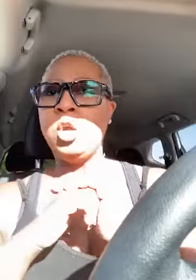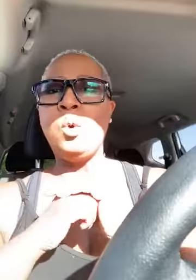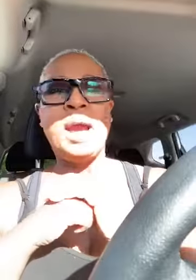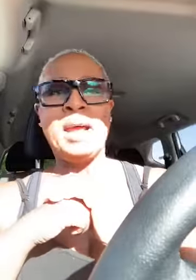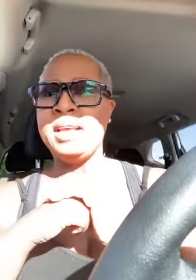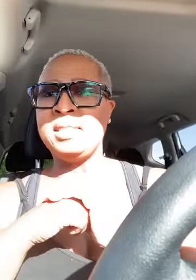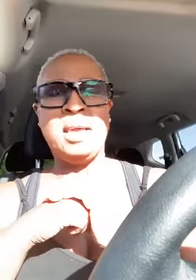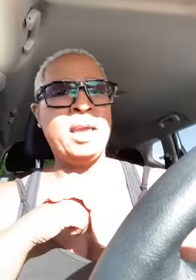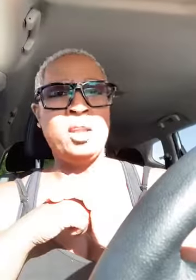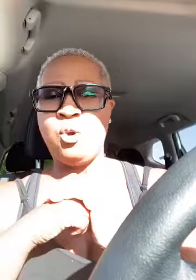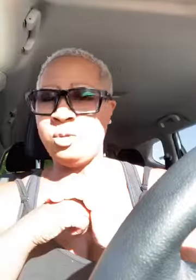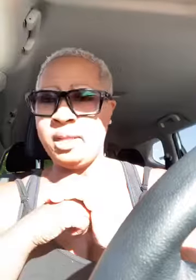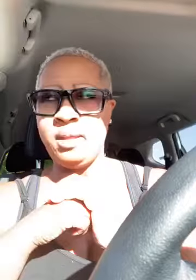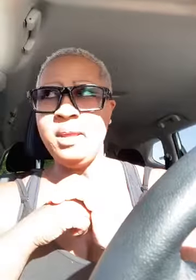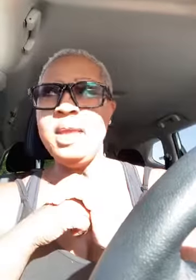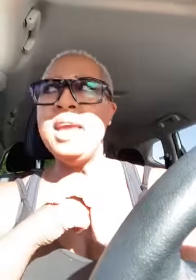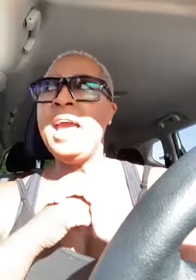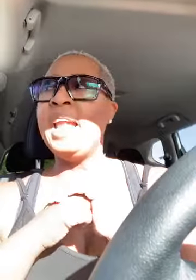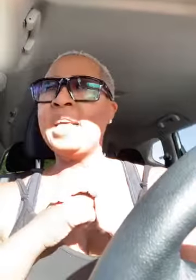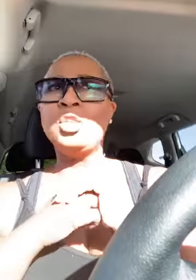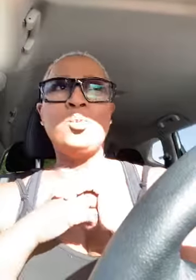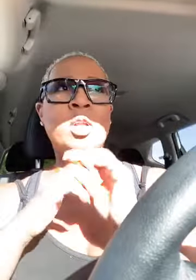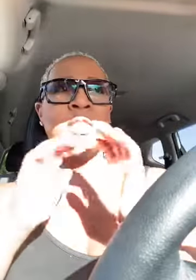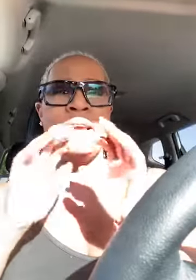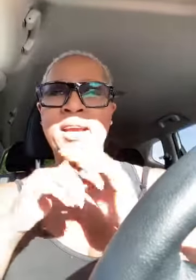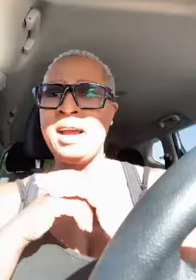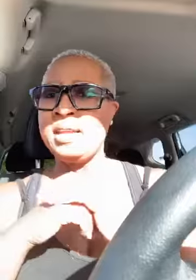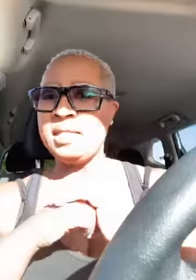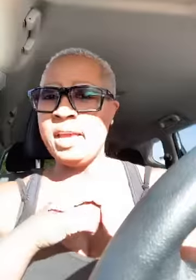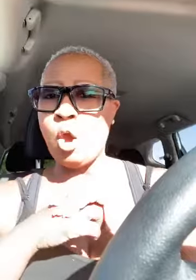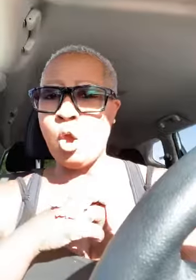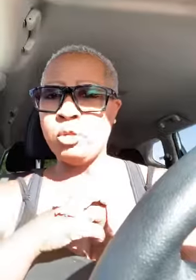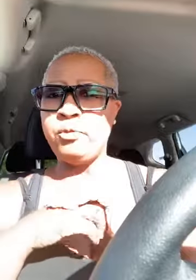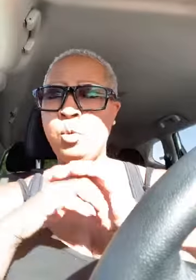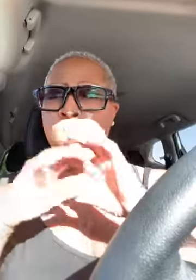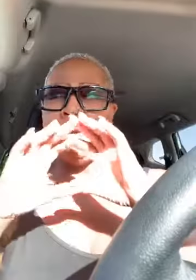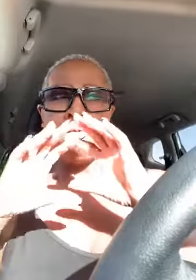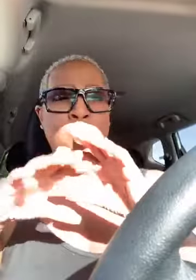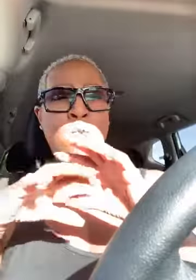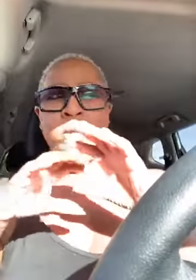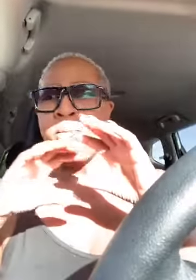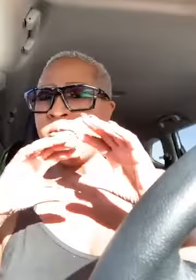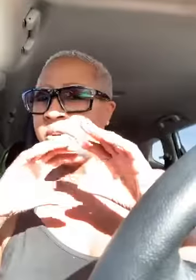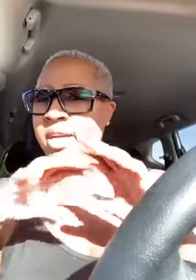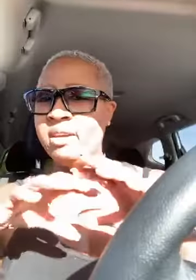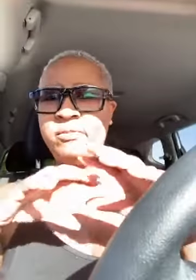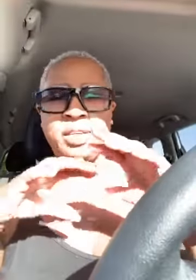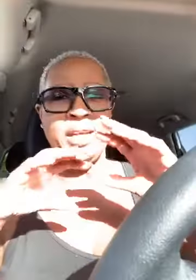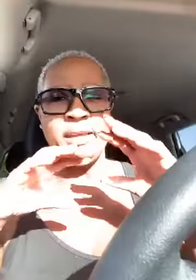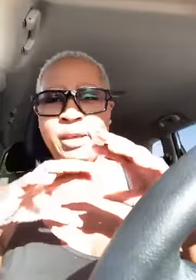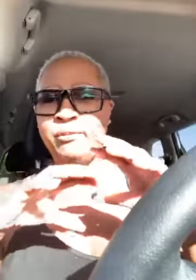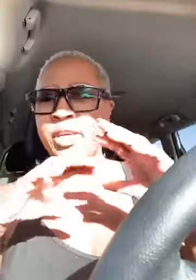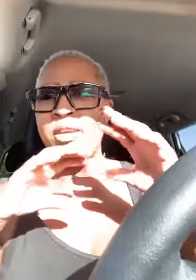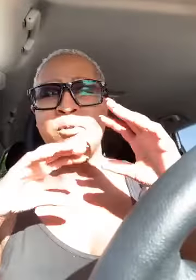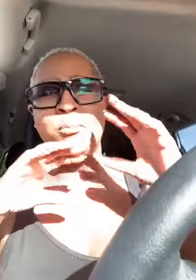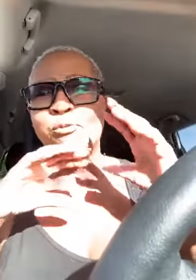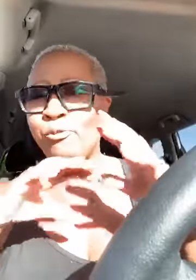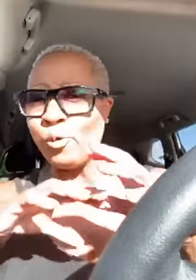know god has his hand all in it and i just want to thank god and thank all of you who have rolled with me forever and ever even before